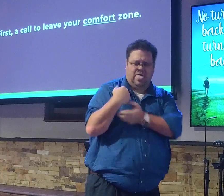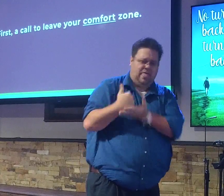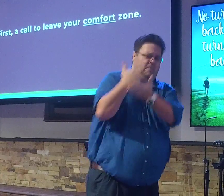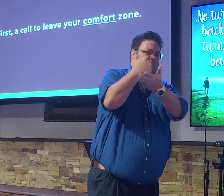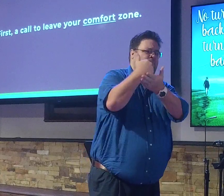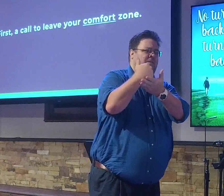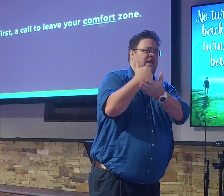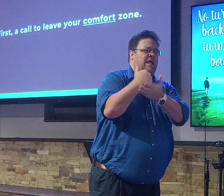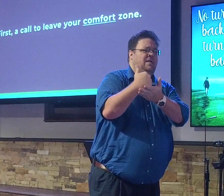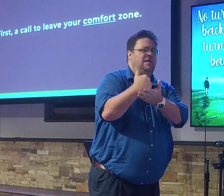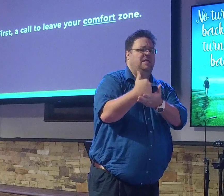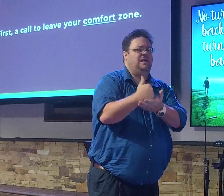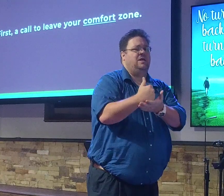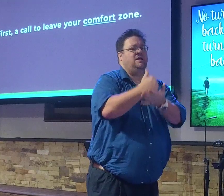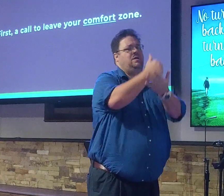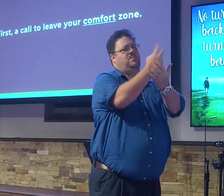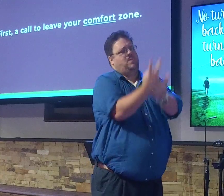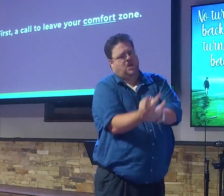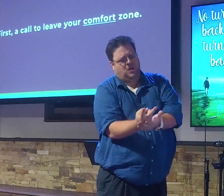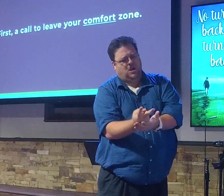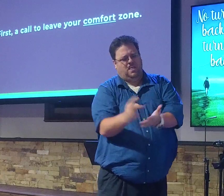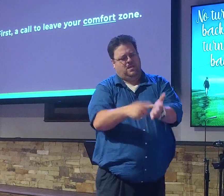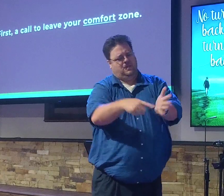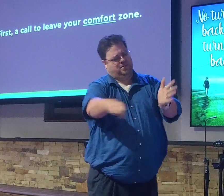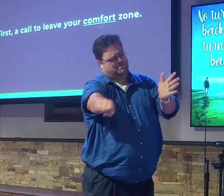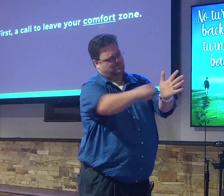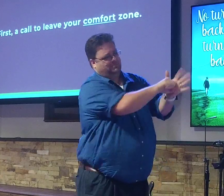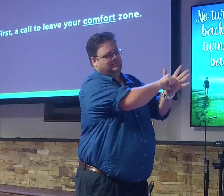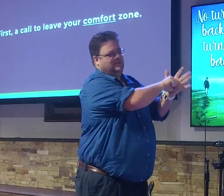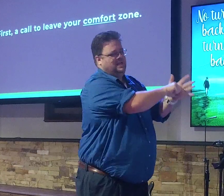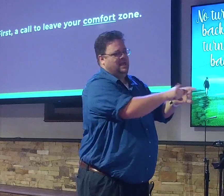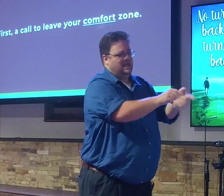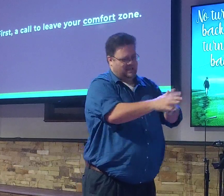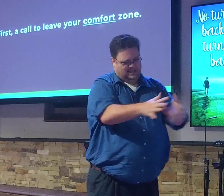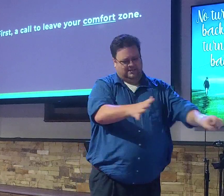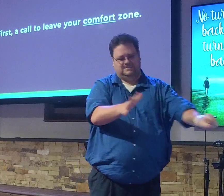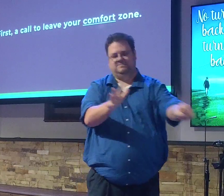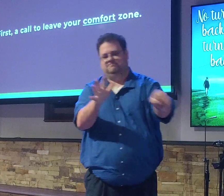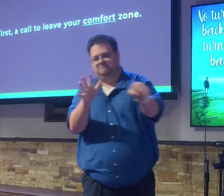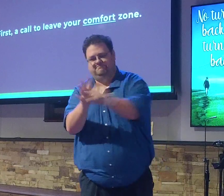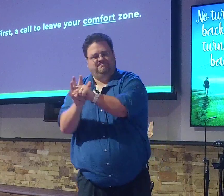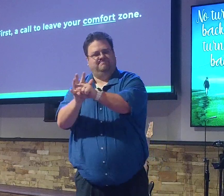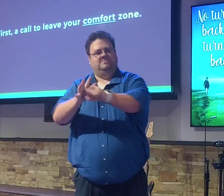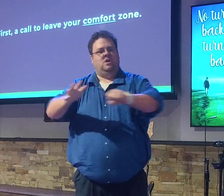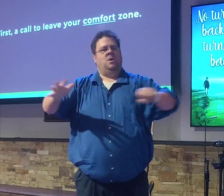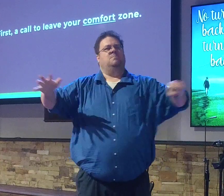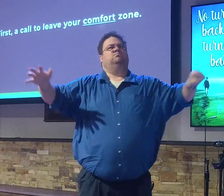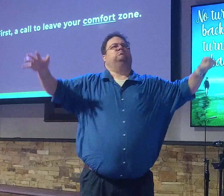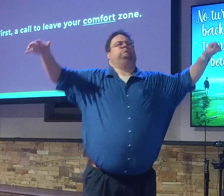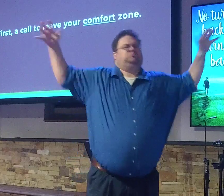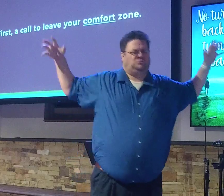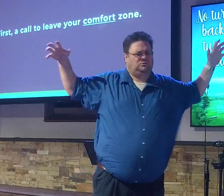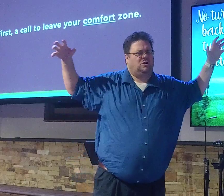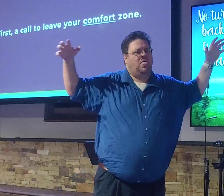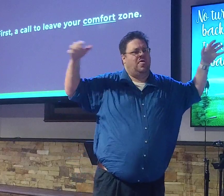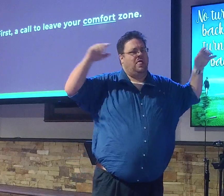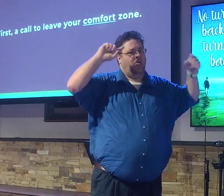his body to that cross. They nailed his hands. They nailed his feet. They took a crown of thorns and they mashed it down into his skull.